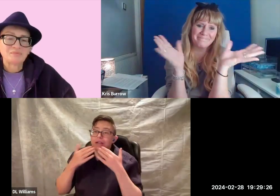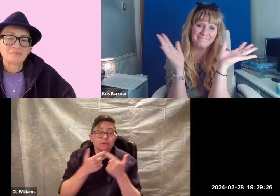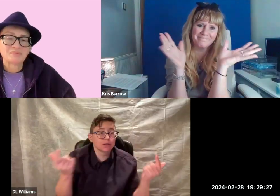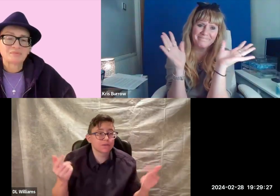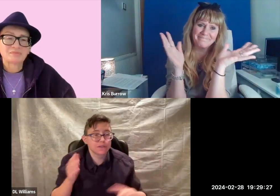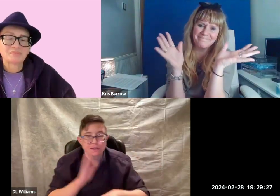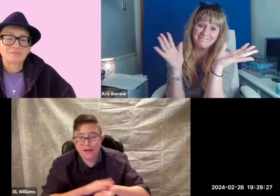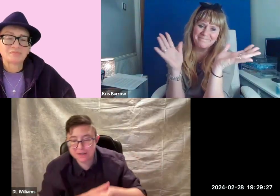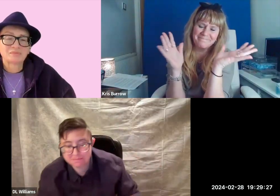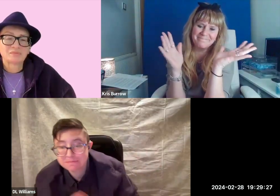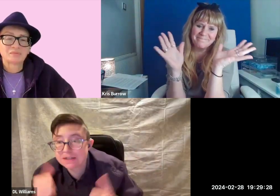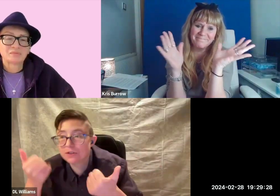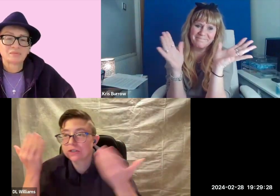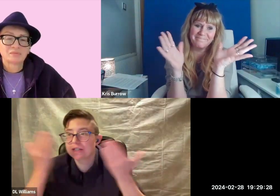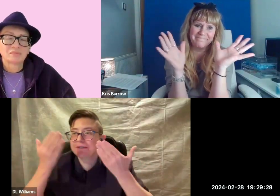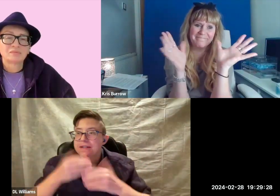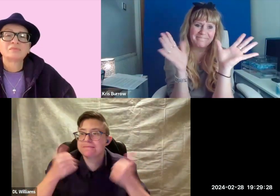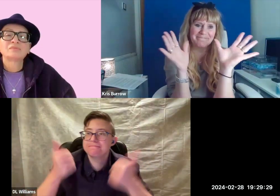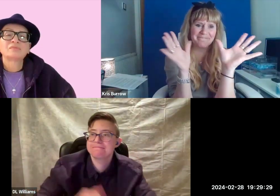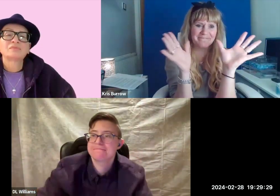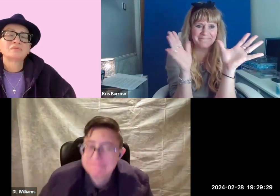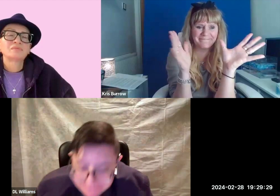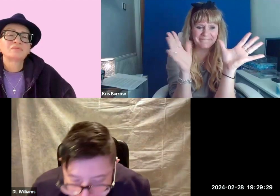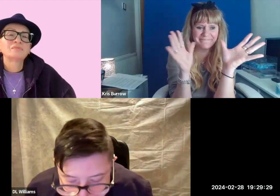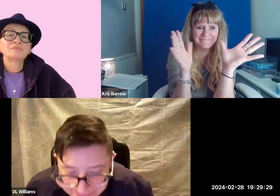Thank you all for your time. Have a good evening.